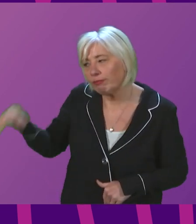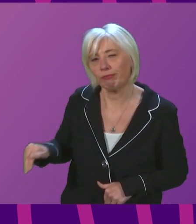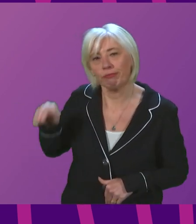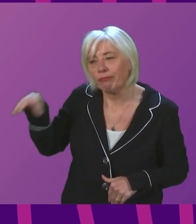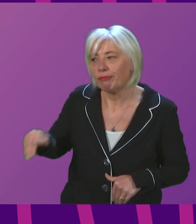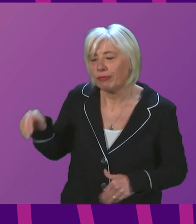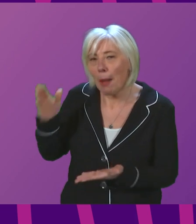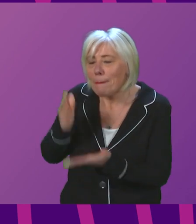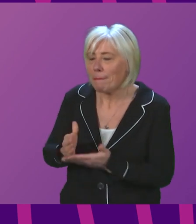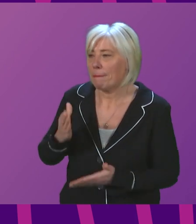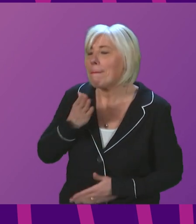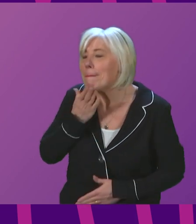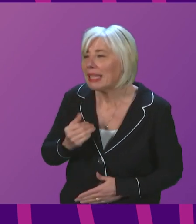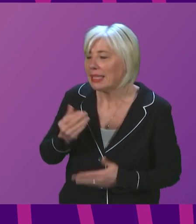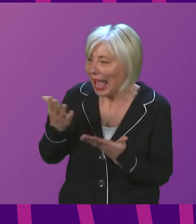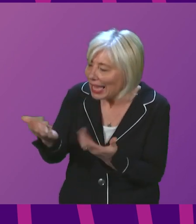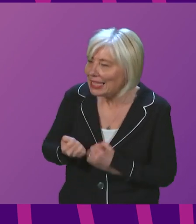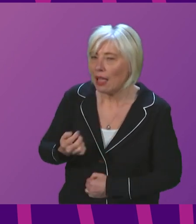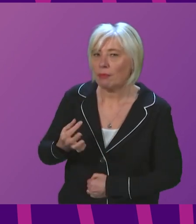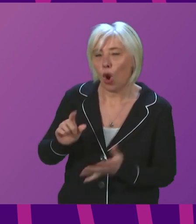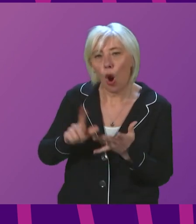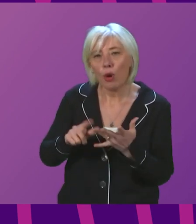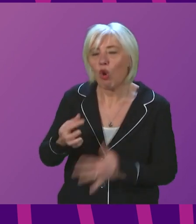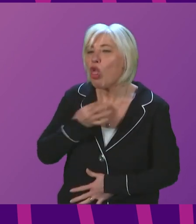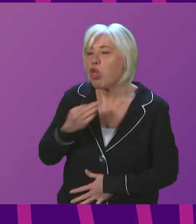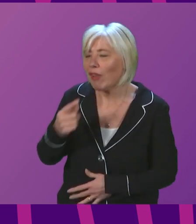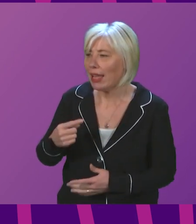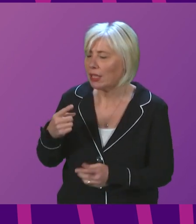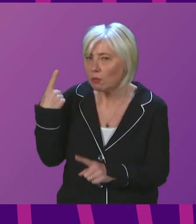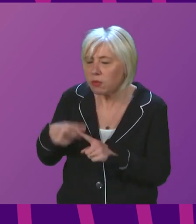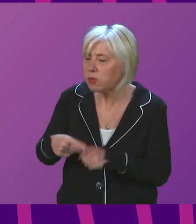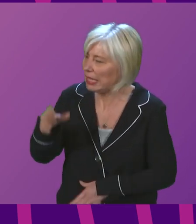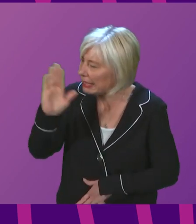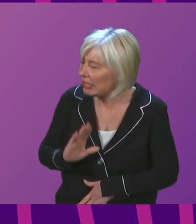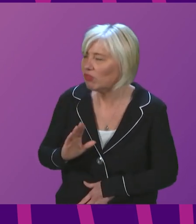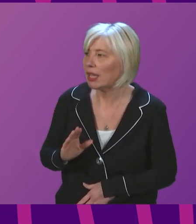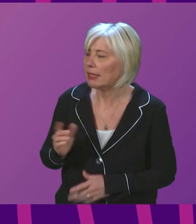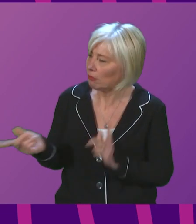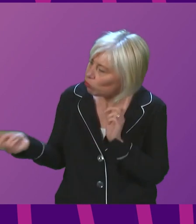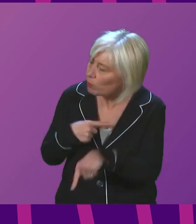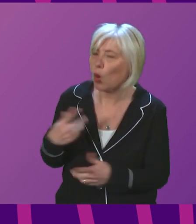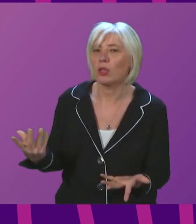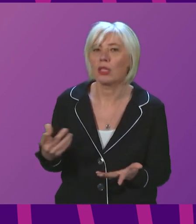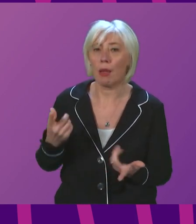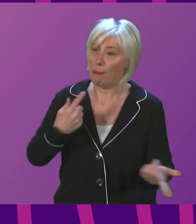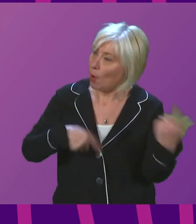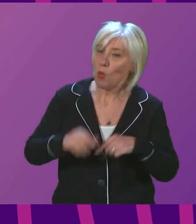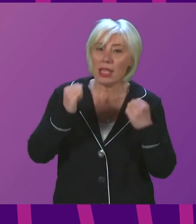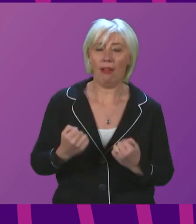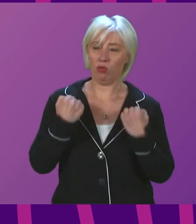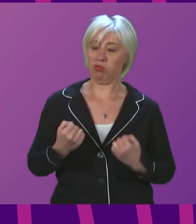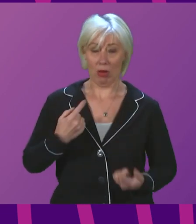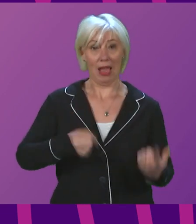threat of Omicron more seriously and to act accordingly. But, in the meantime, we will, indeed we must, live up to our own